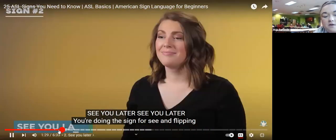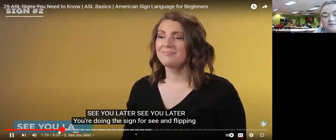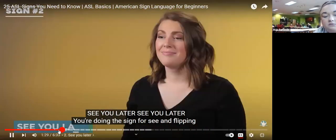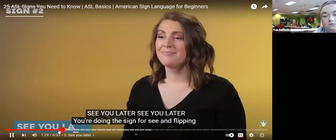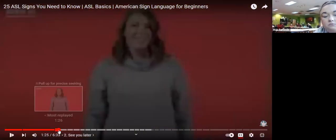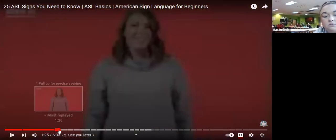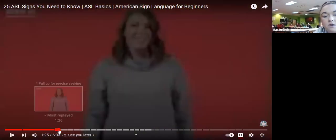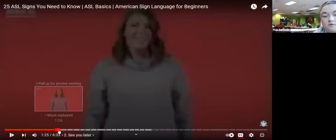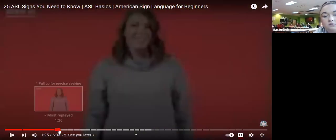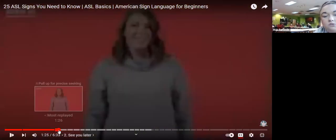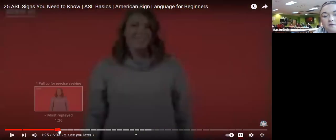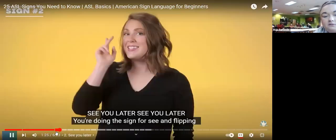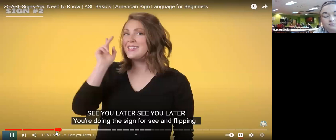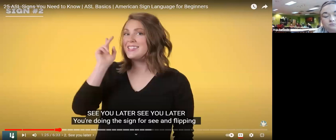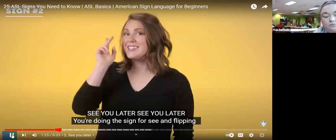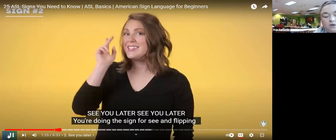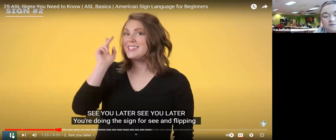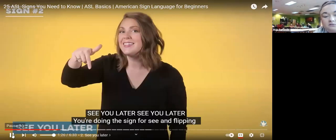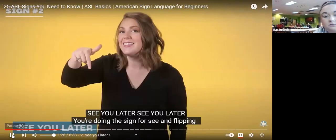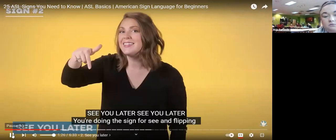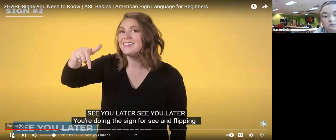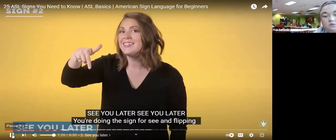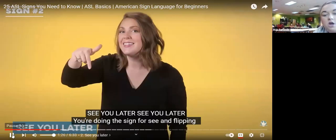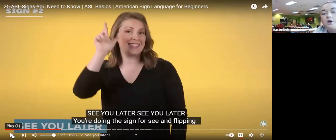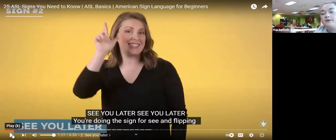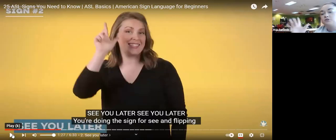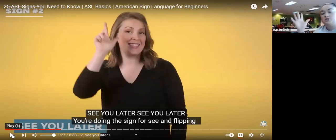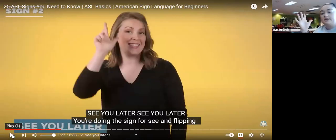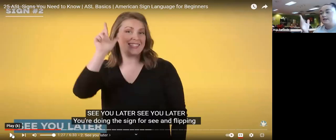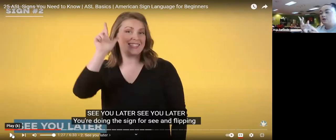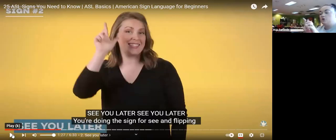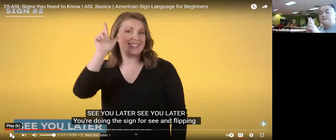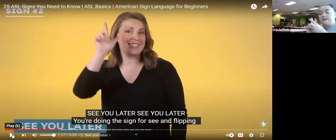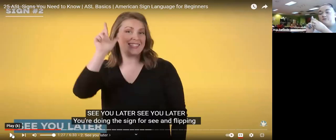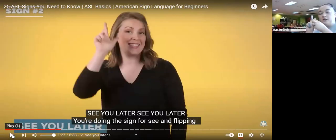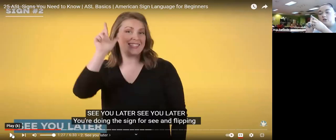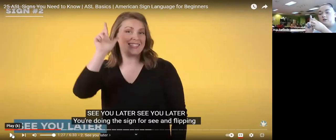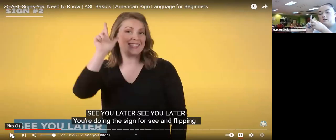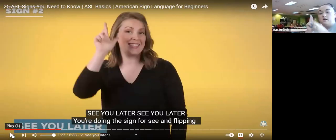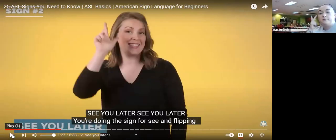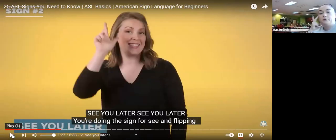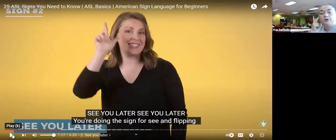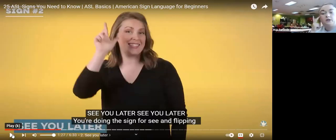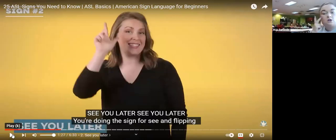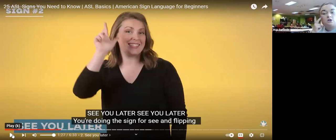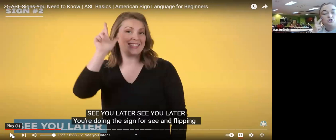this see you later okay so she's taking her second finger and putting it on her